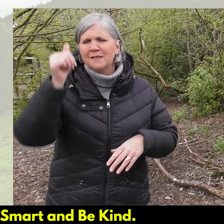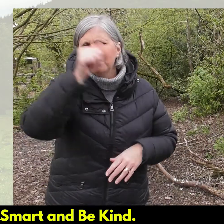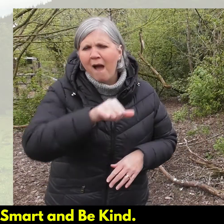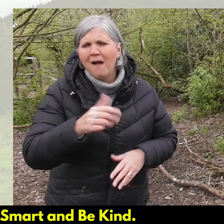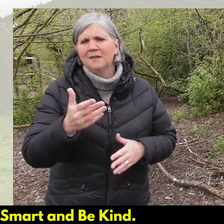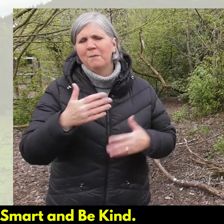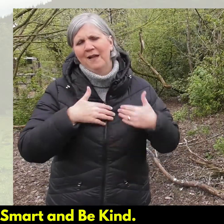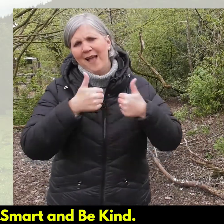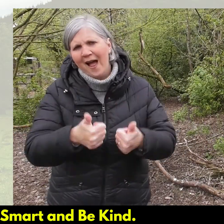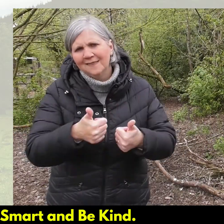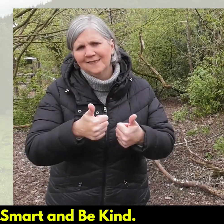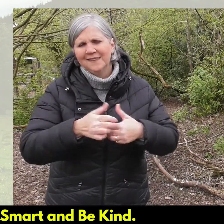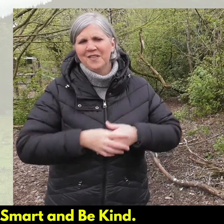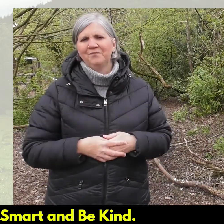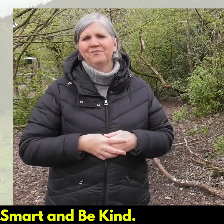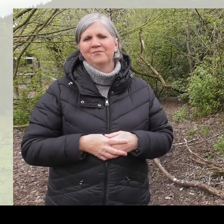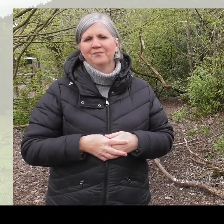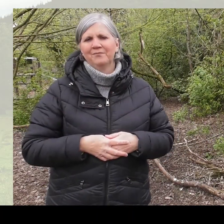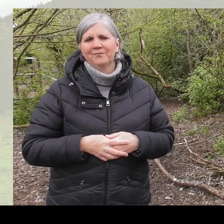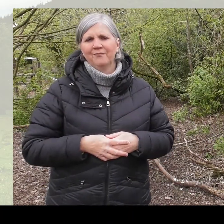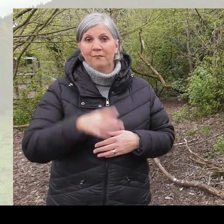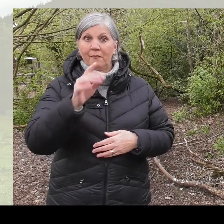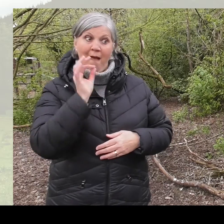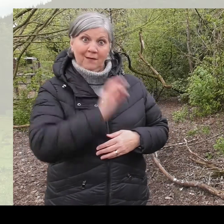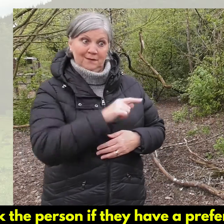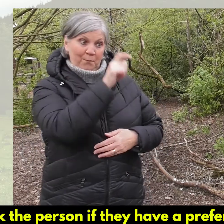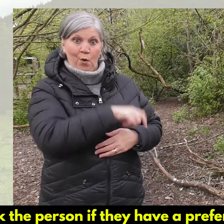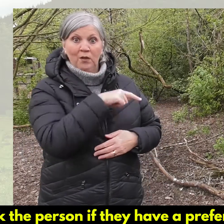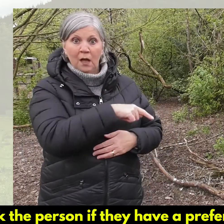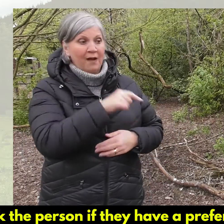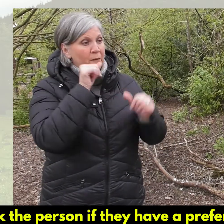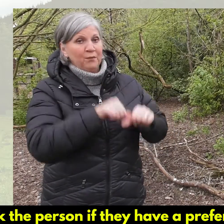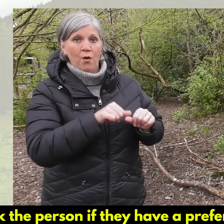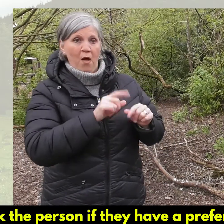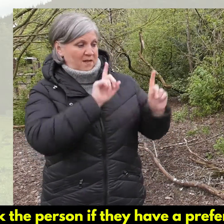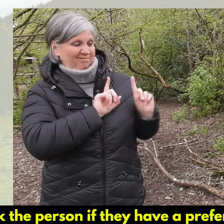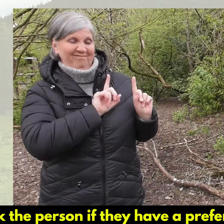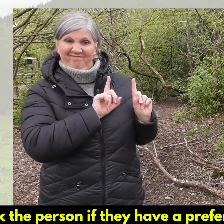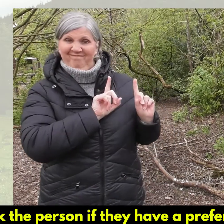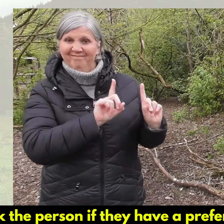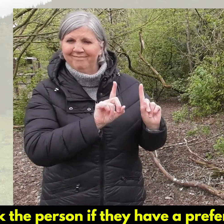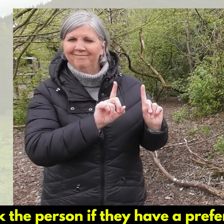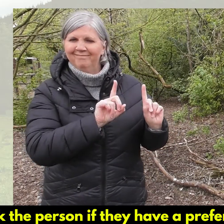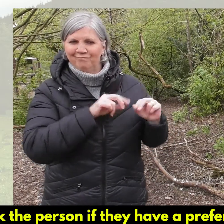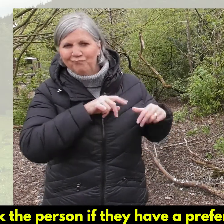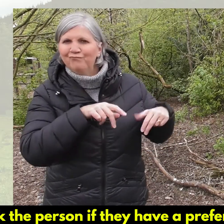Be smart and be kind. Ask the person if they have a preferred side for you to walk on.